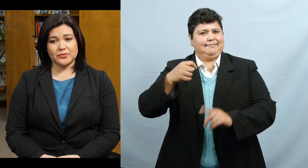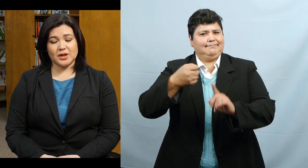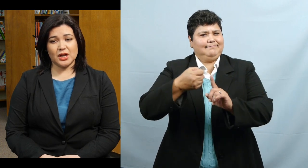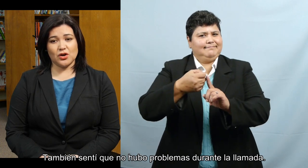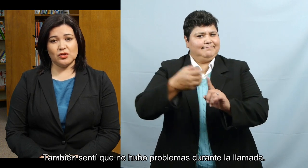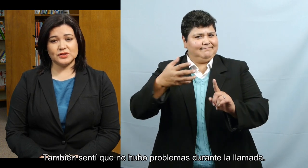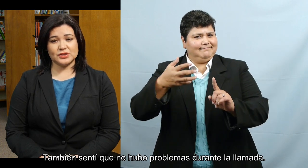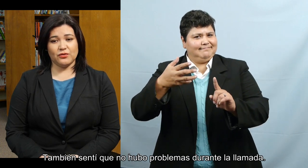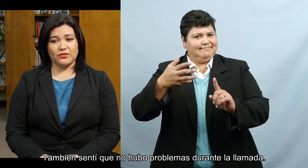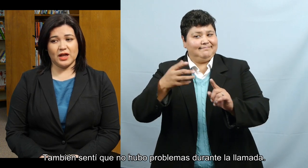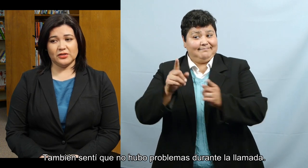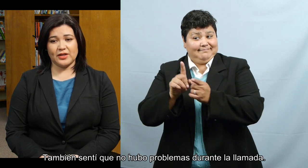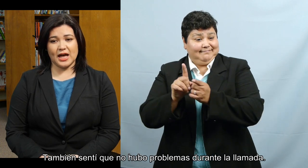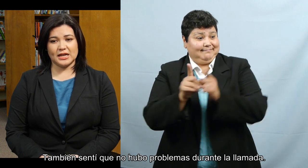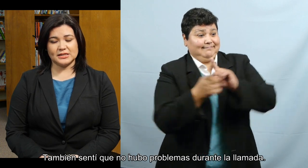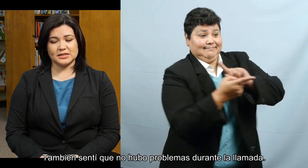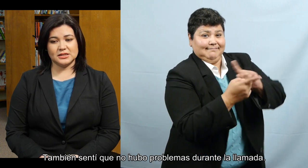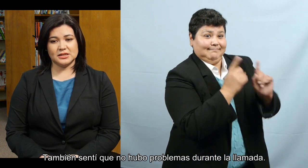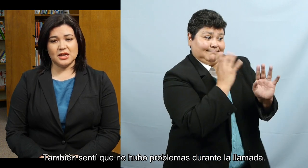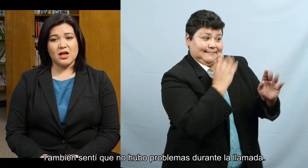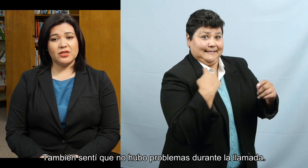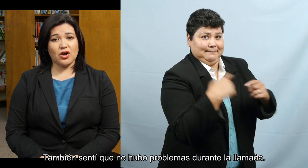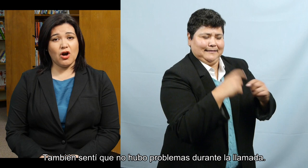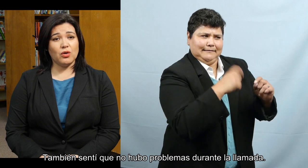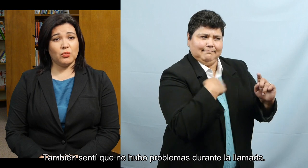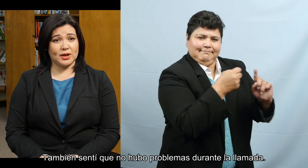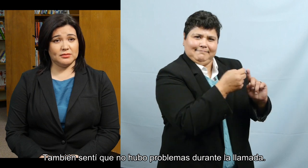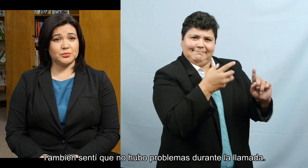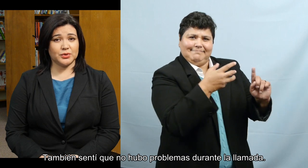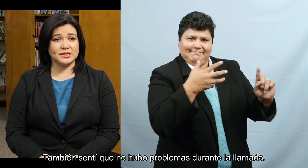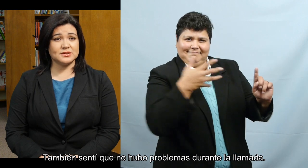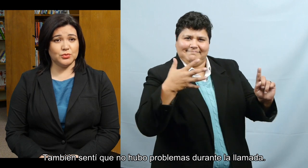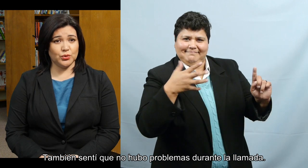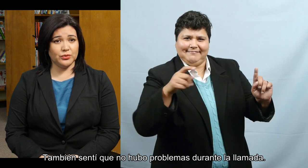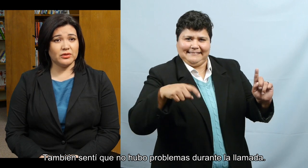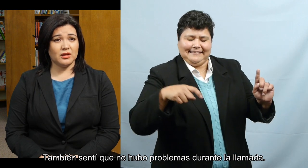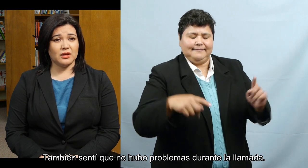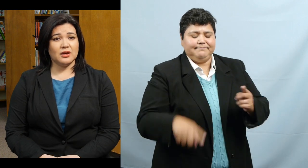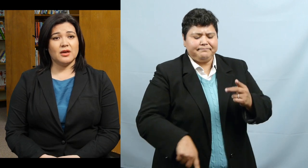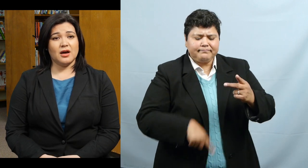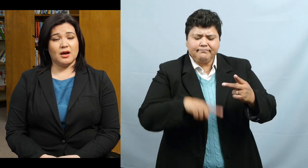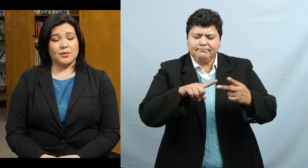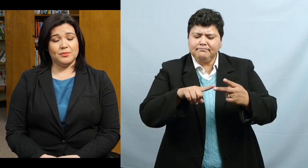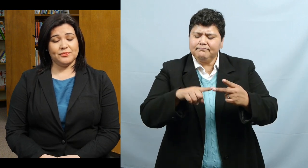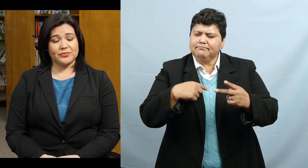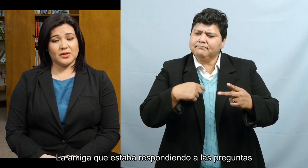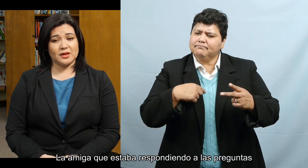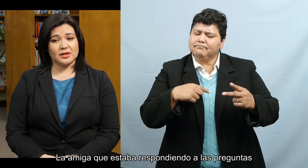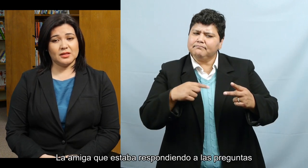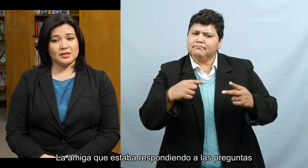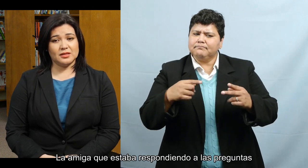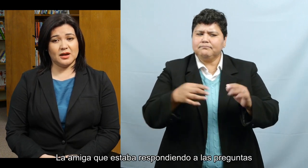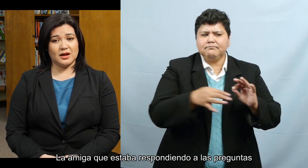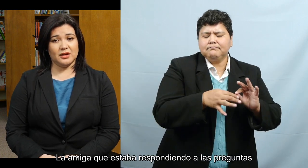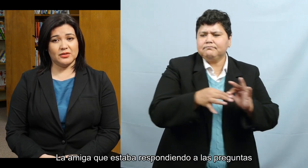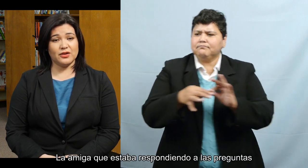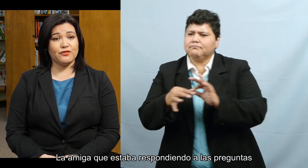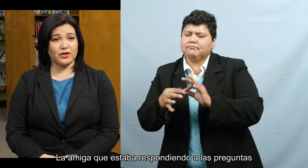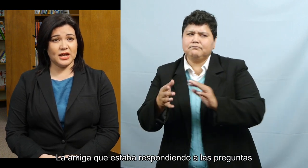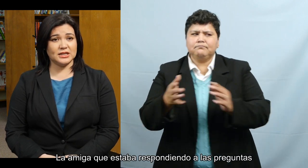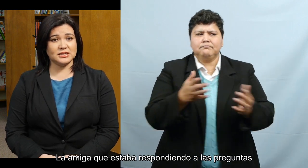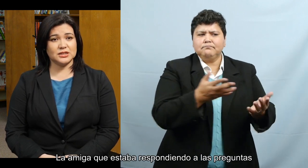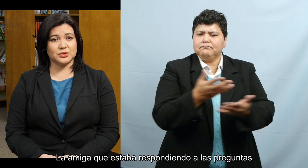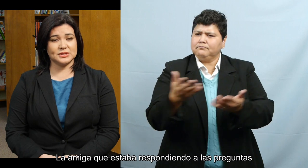I also felt that the call went pretty smooth. The